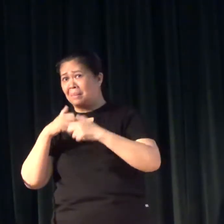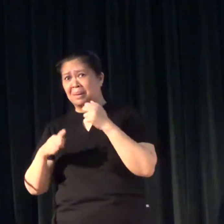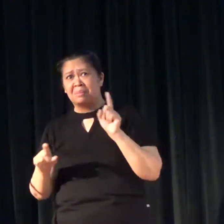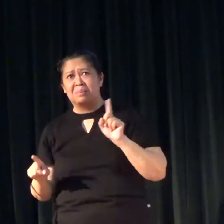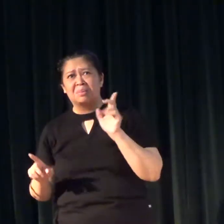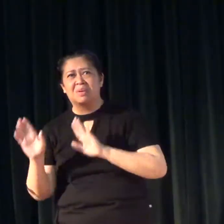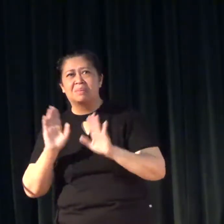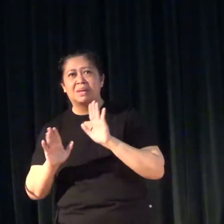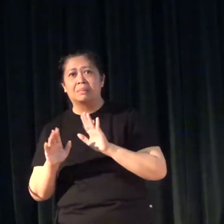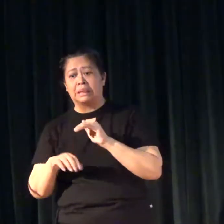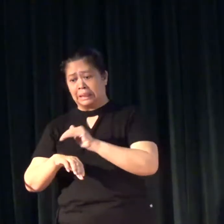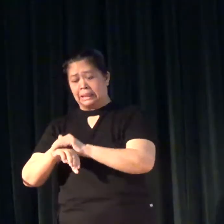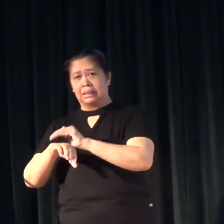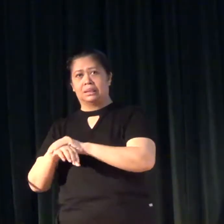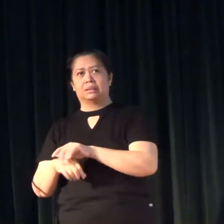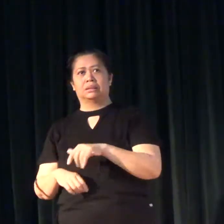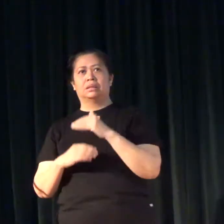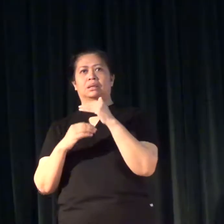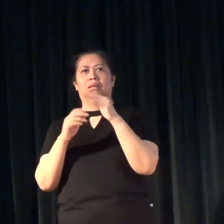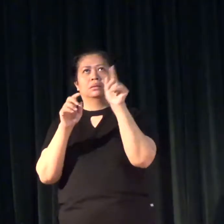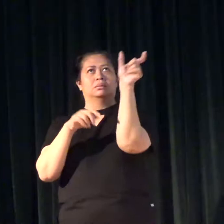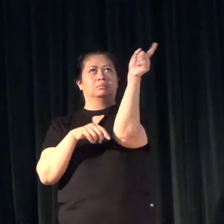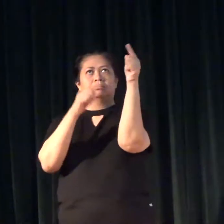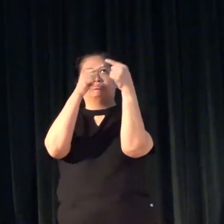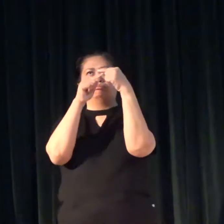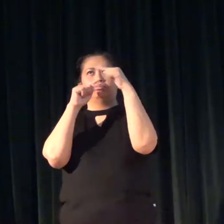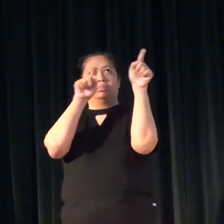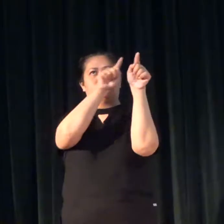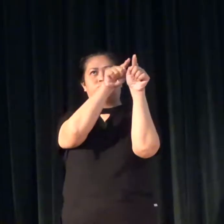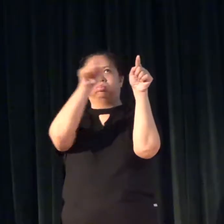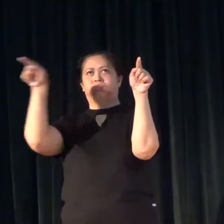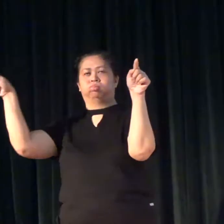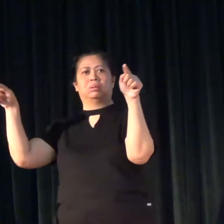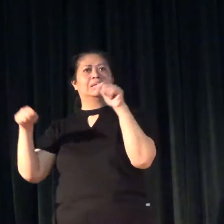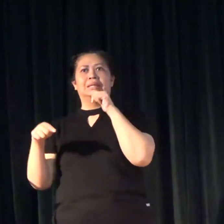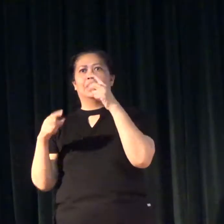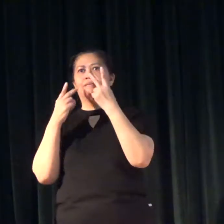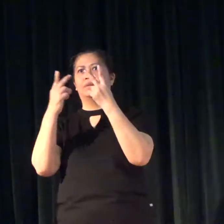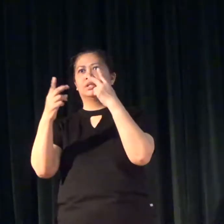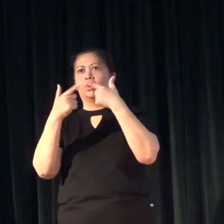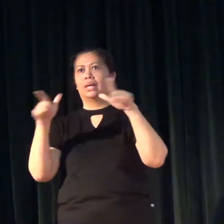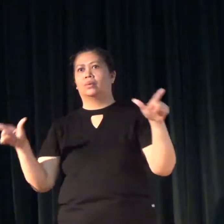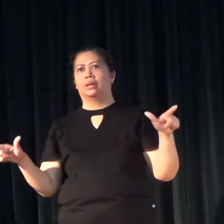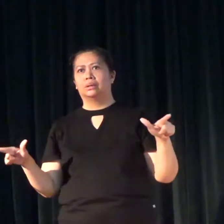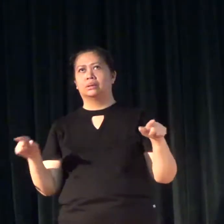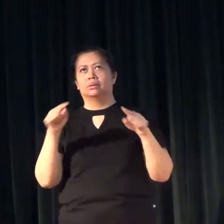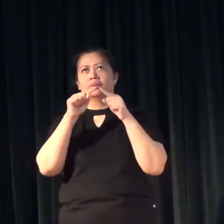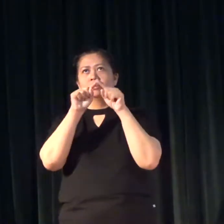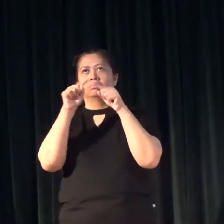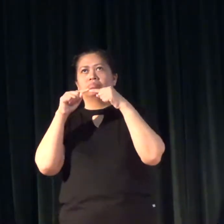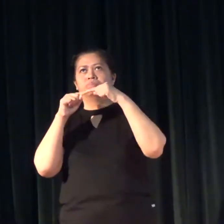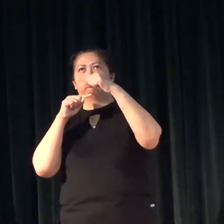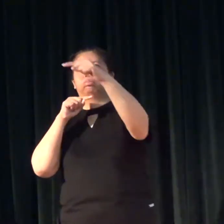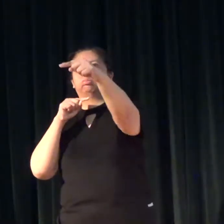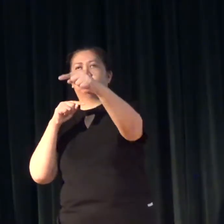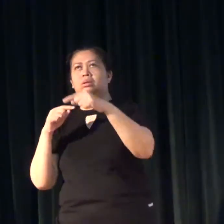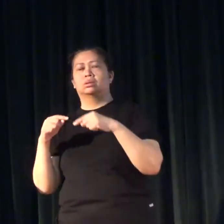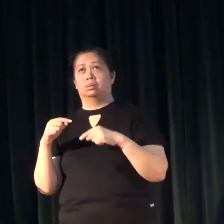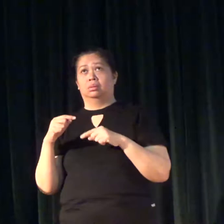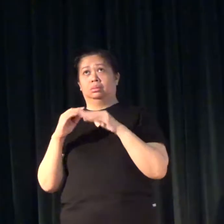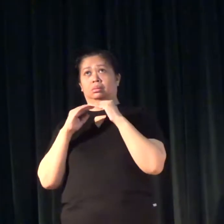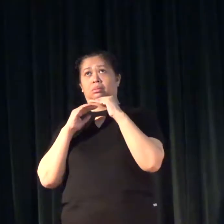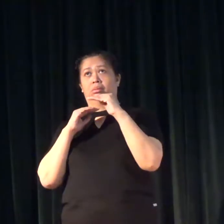is that English is linear. It is not a visual language. It is not it doesn't it